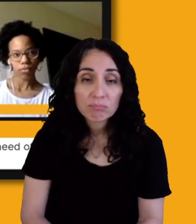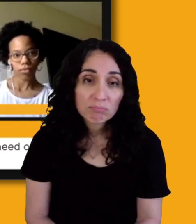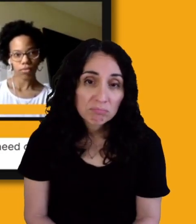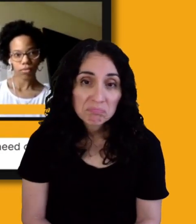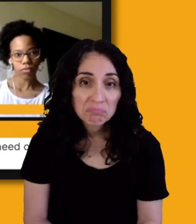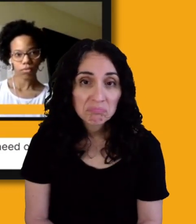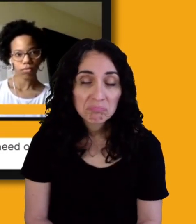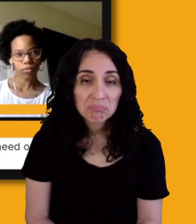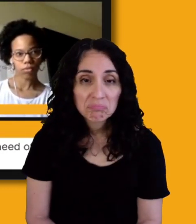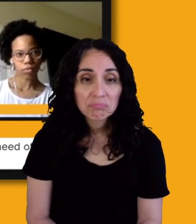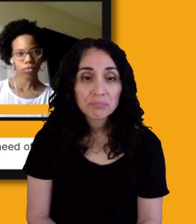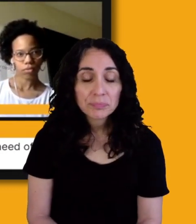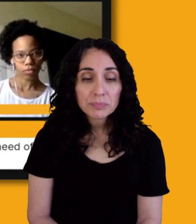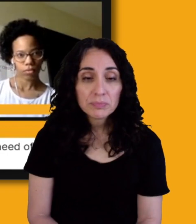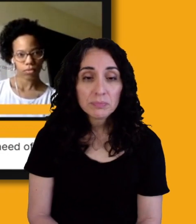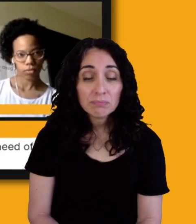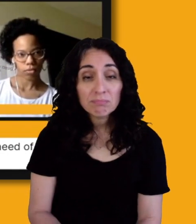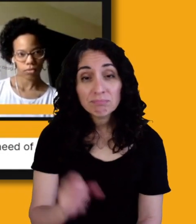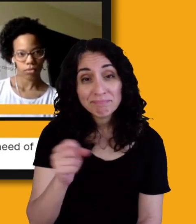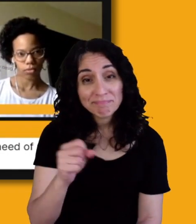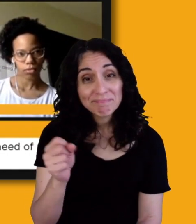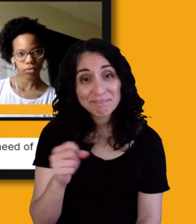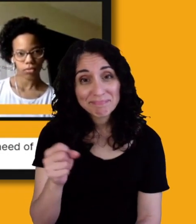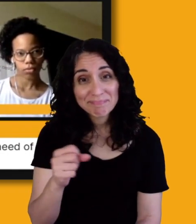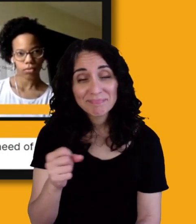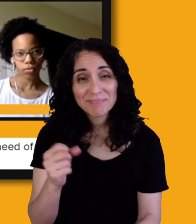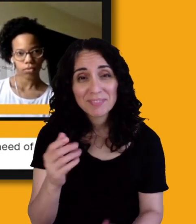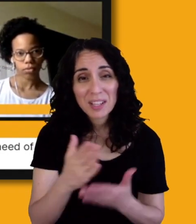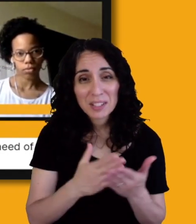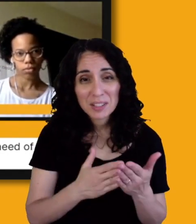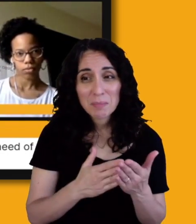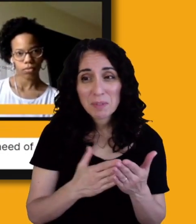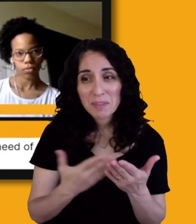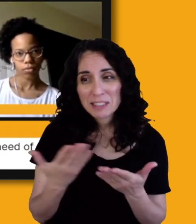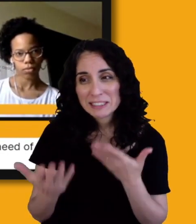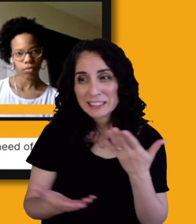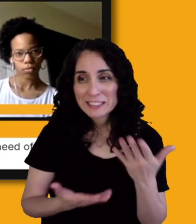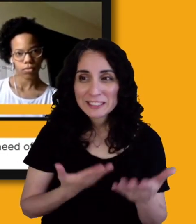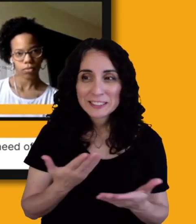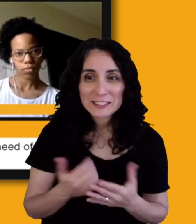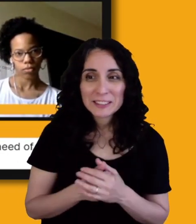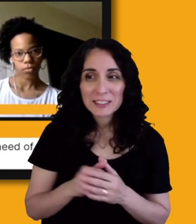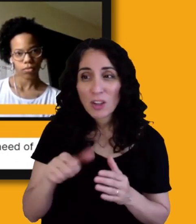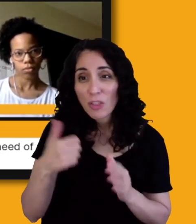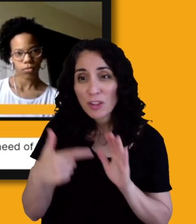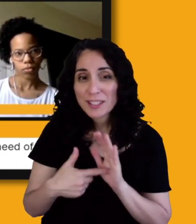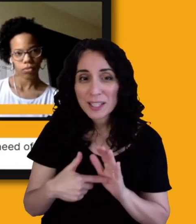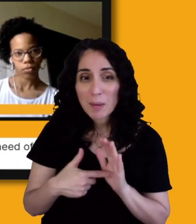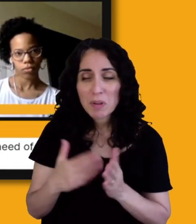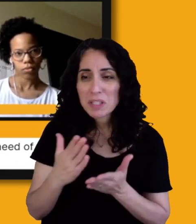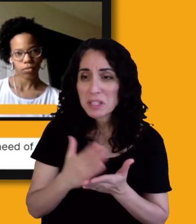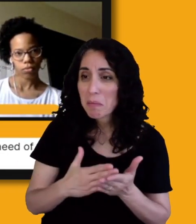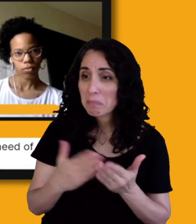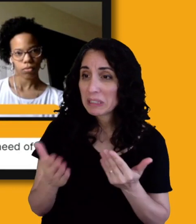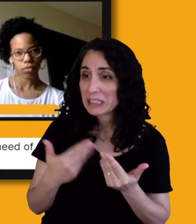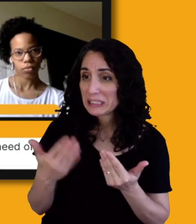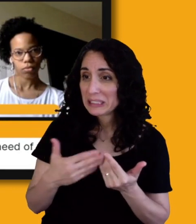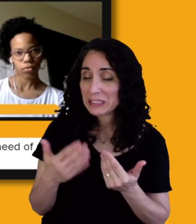of it, some of it is, is, um, that other, the other example up there, some of it's very easy to do. That other example,